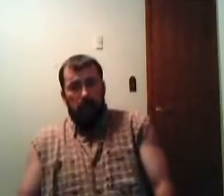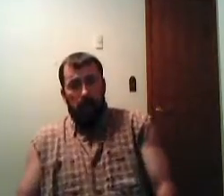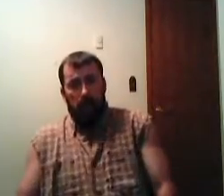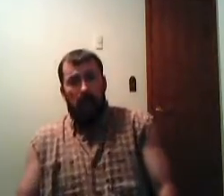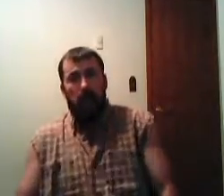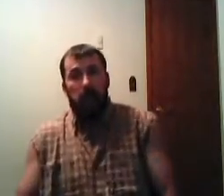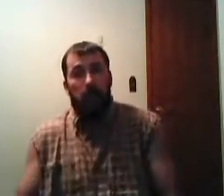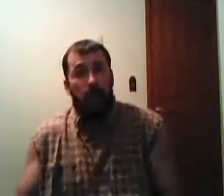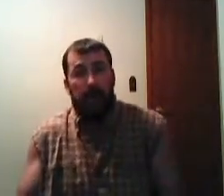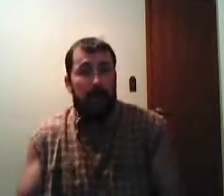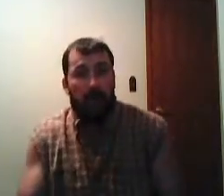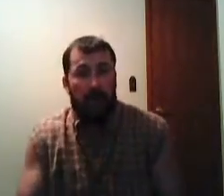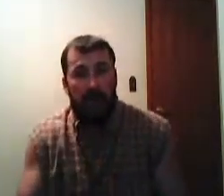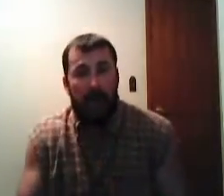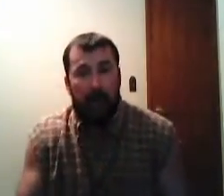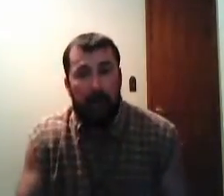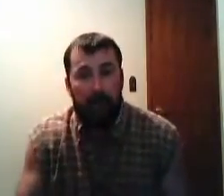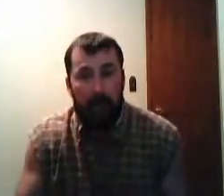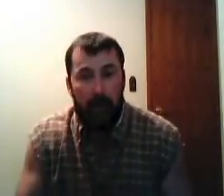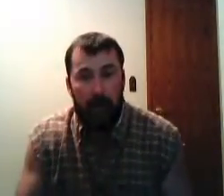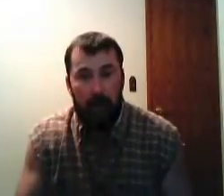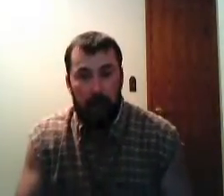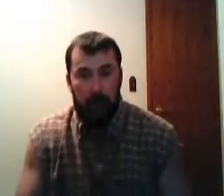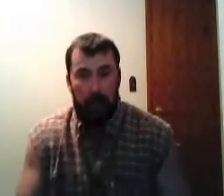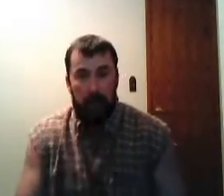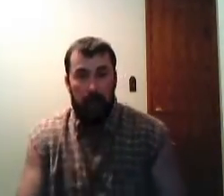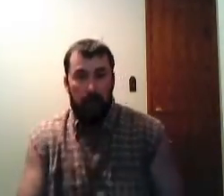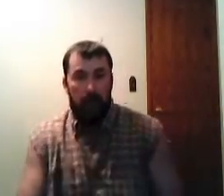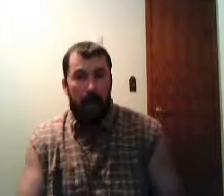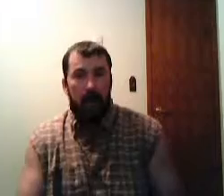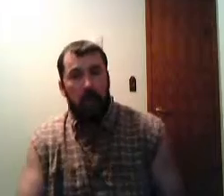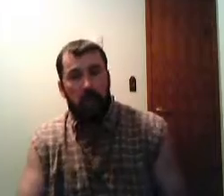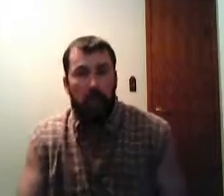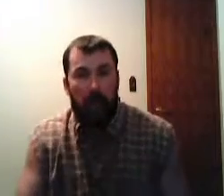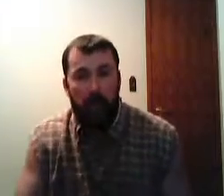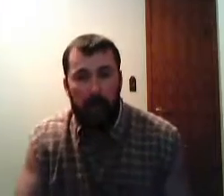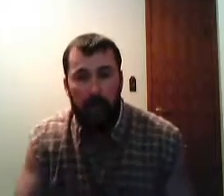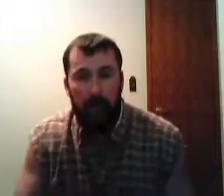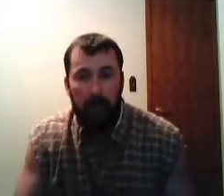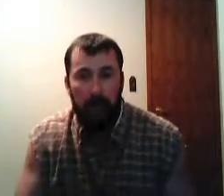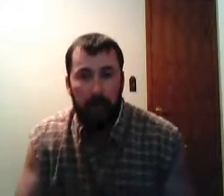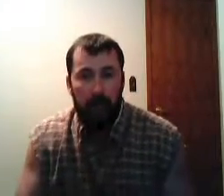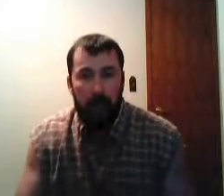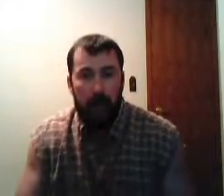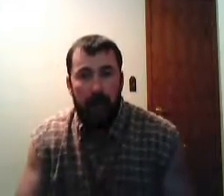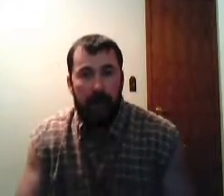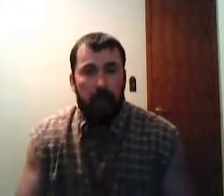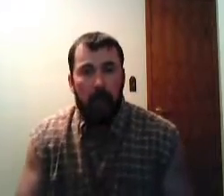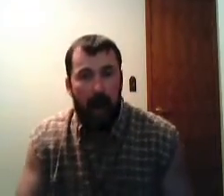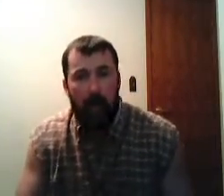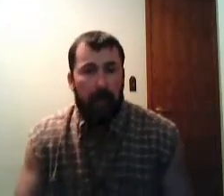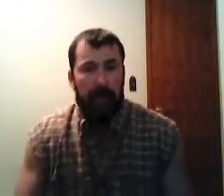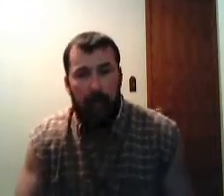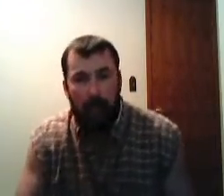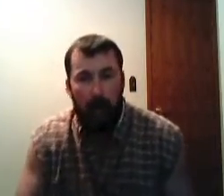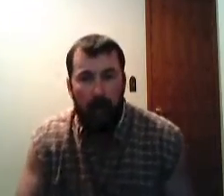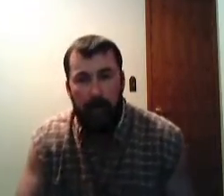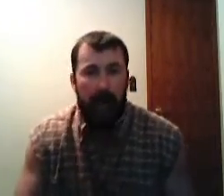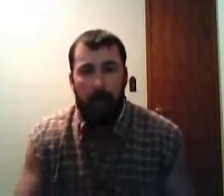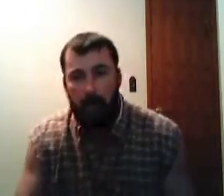because you know what he told it like it is brother he didn't sugar coat it he didn't give them a bottle with a nipple on it and pat them on the